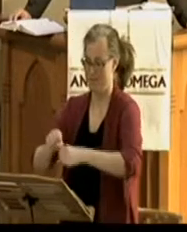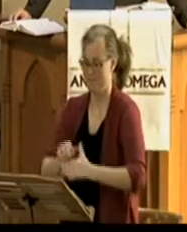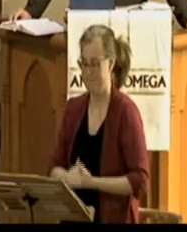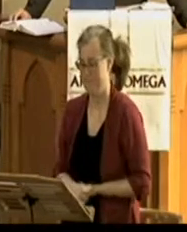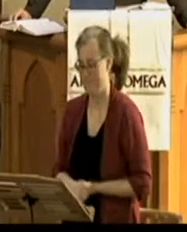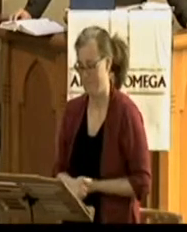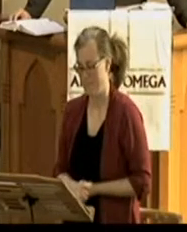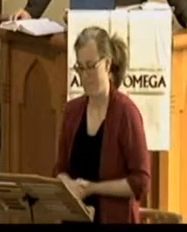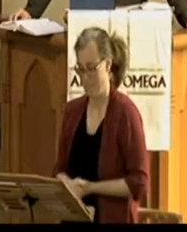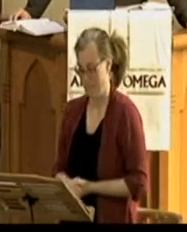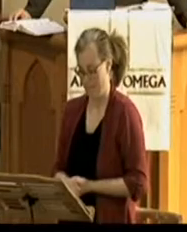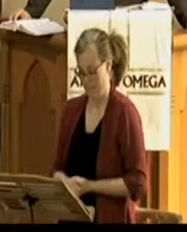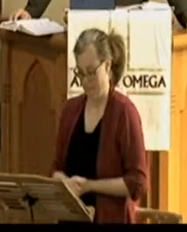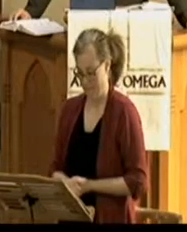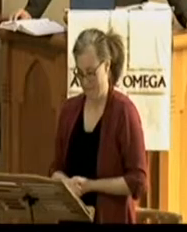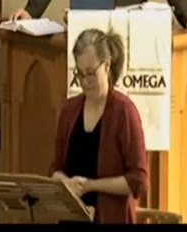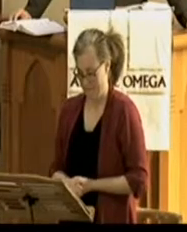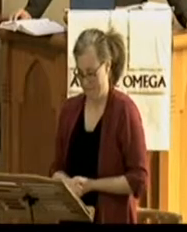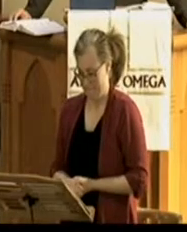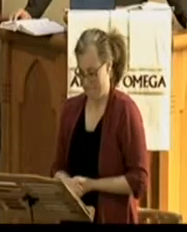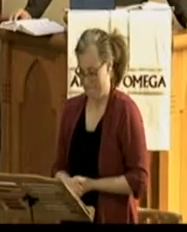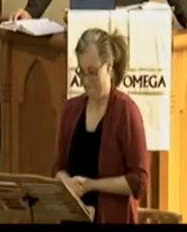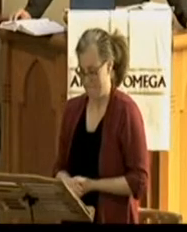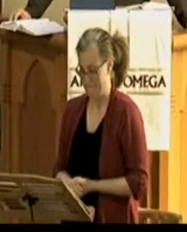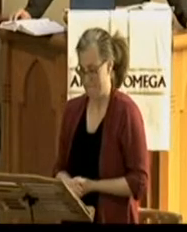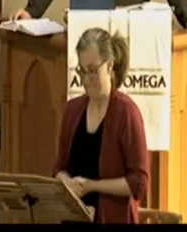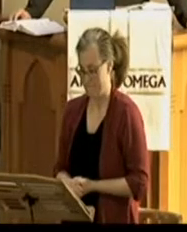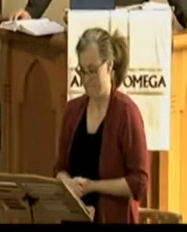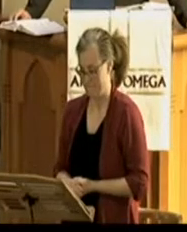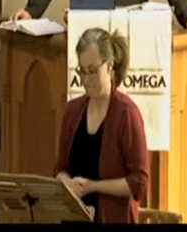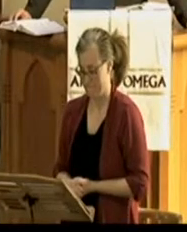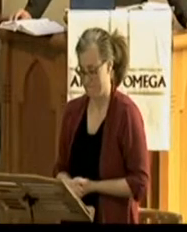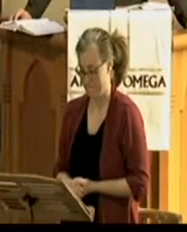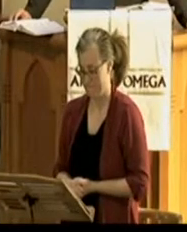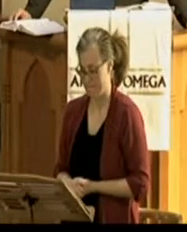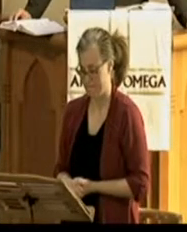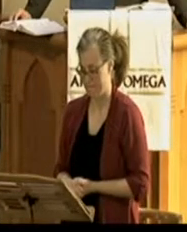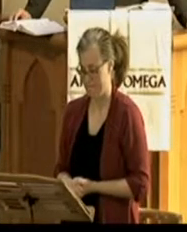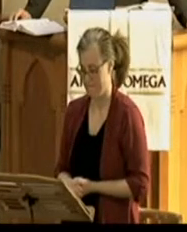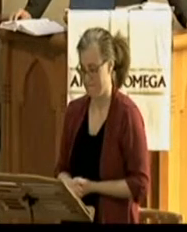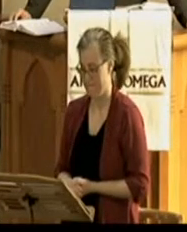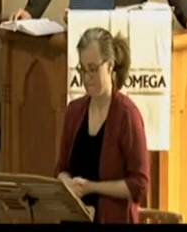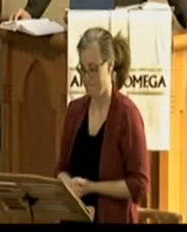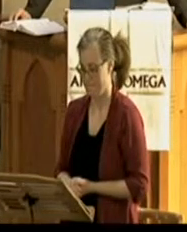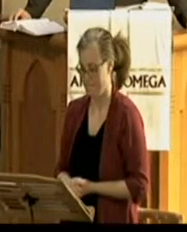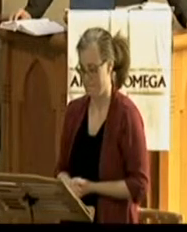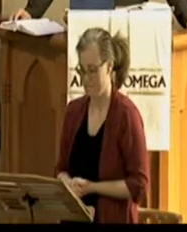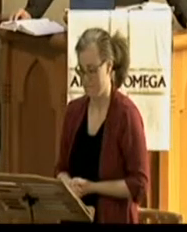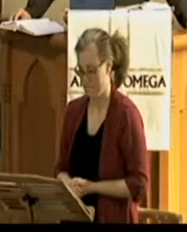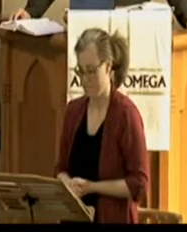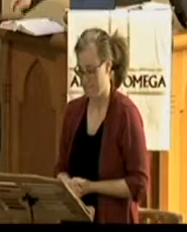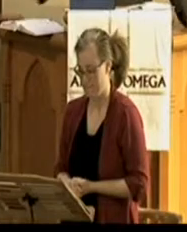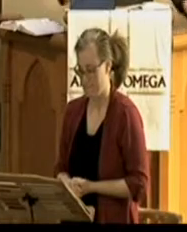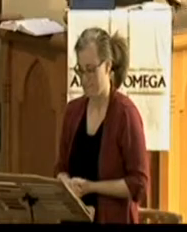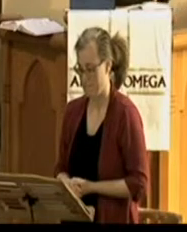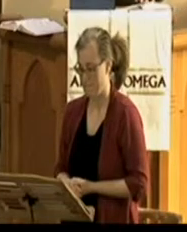To show and strengthen you in the knowledge of Jesus Christ who was crucified, dead, and buried for our sins. And rose again